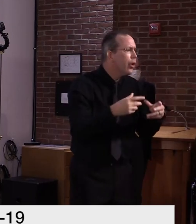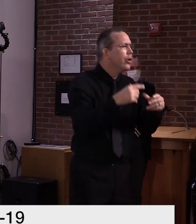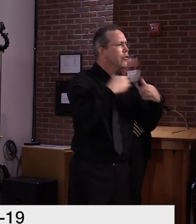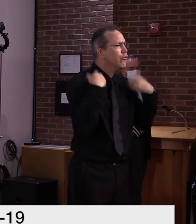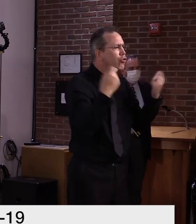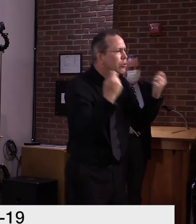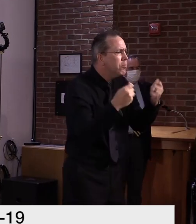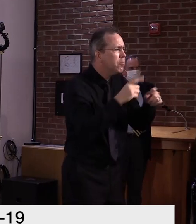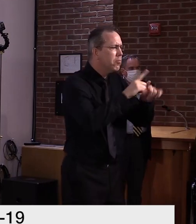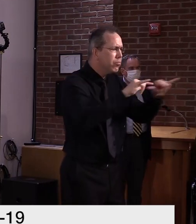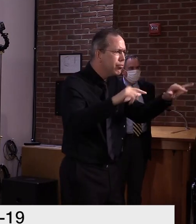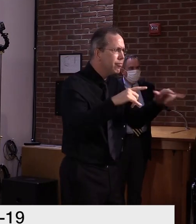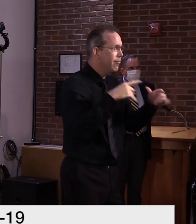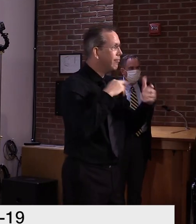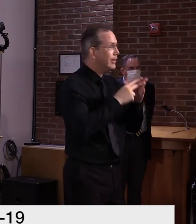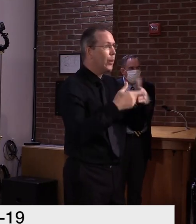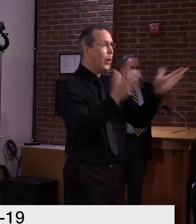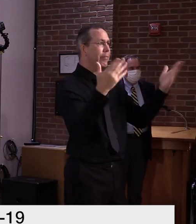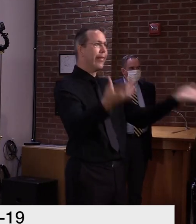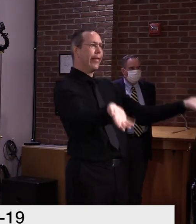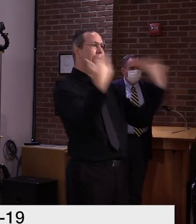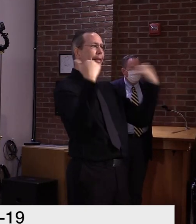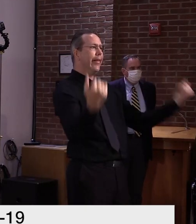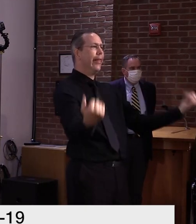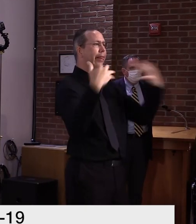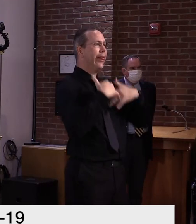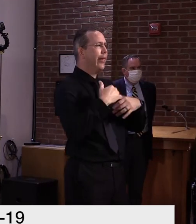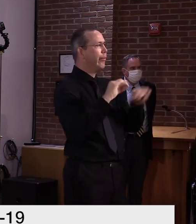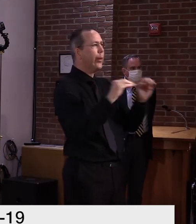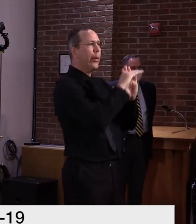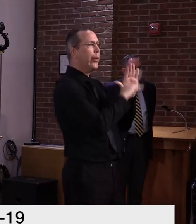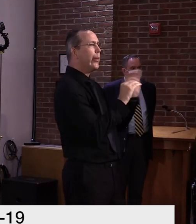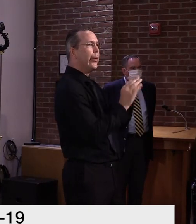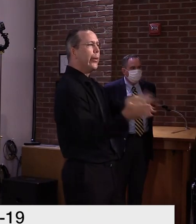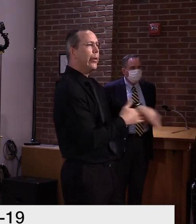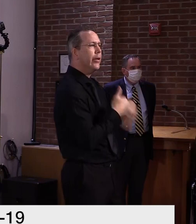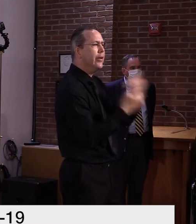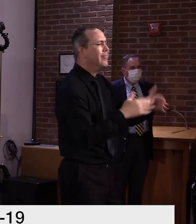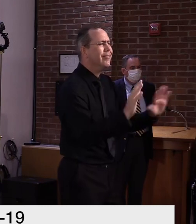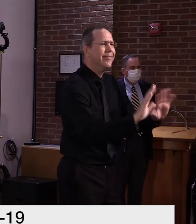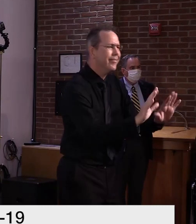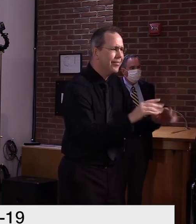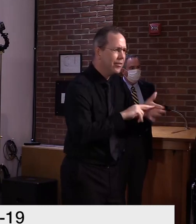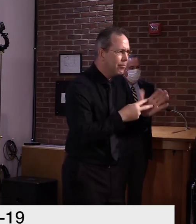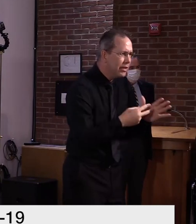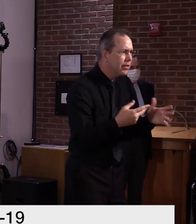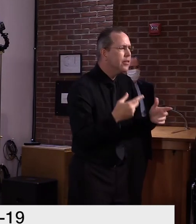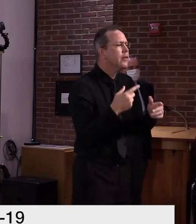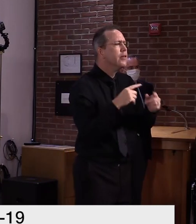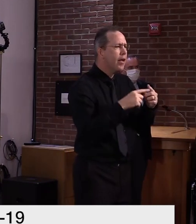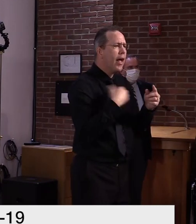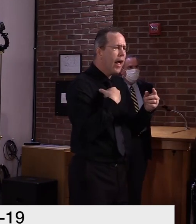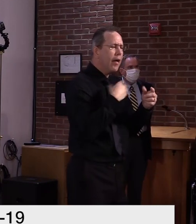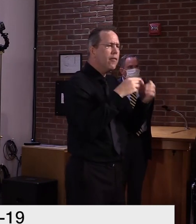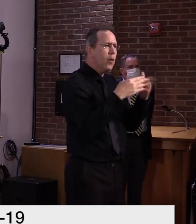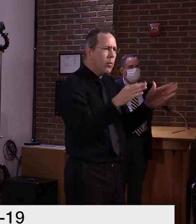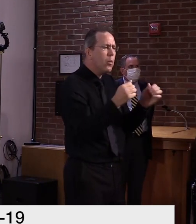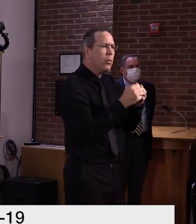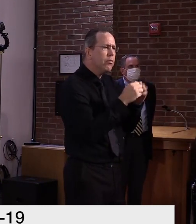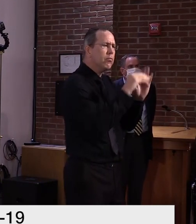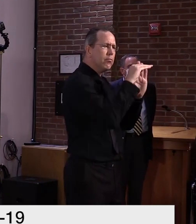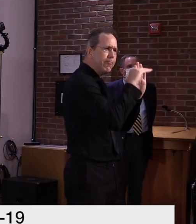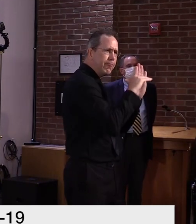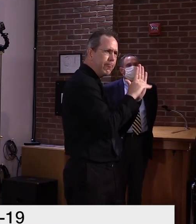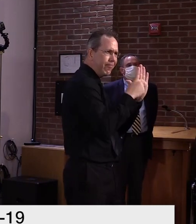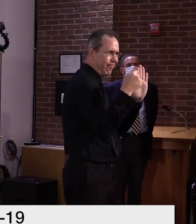January. Today's open comes with many conditions. These openings all include